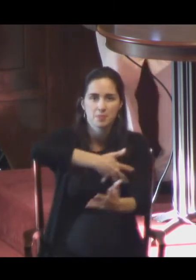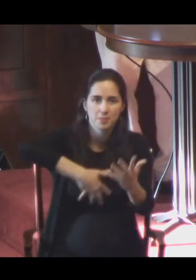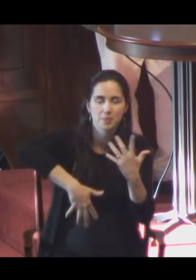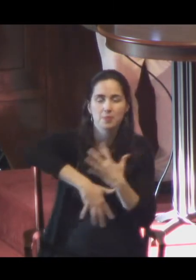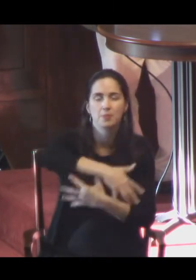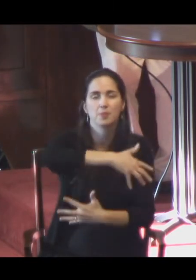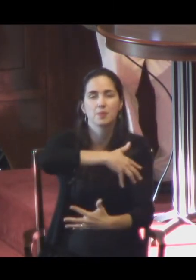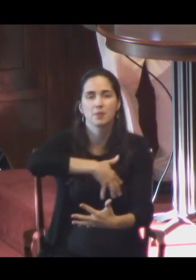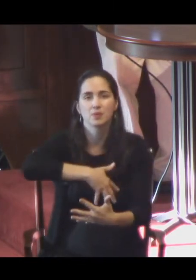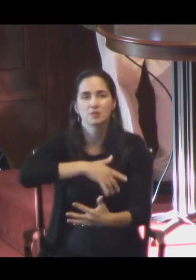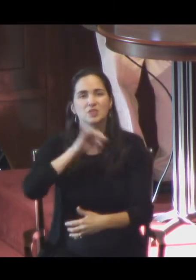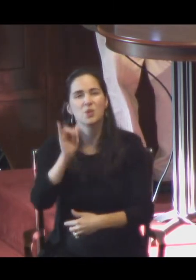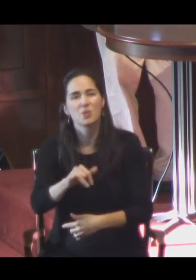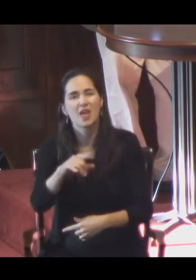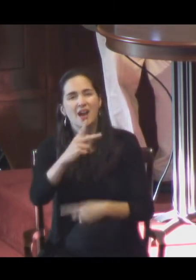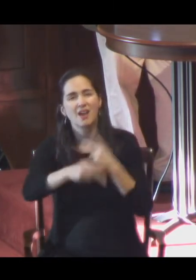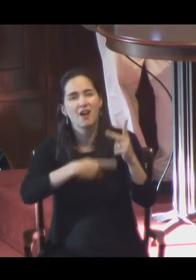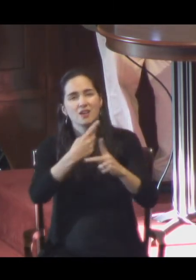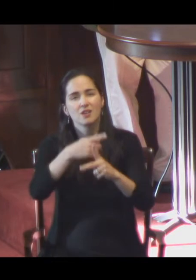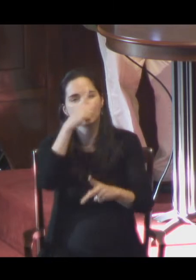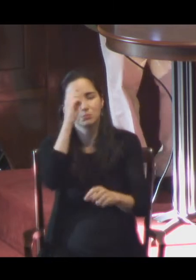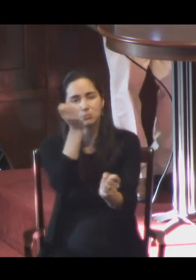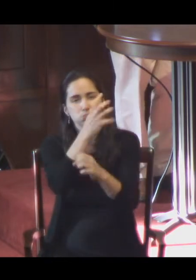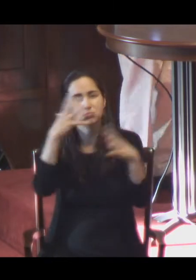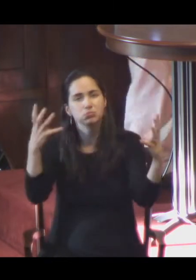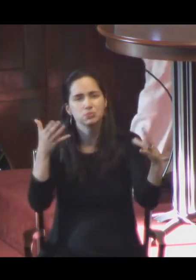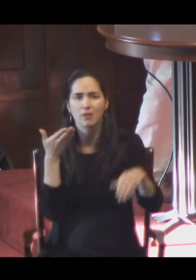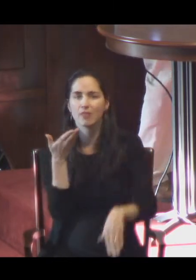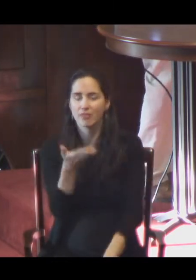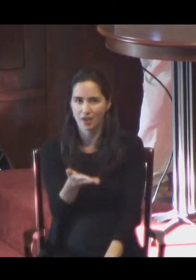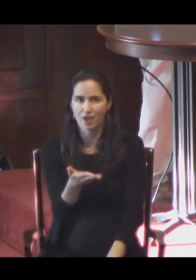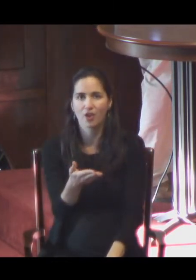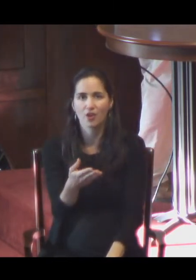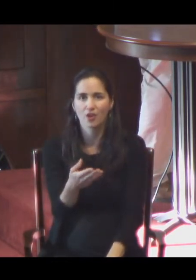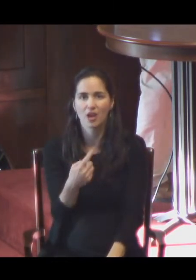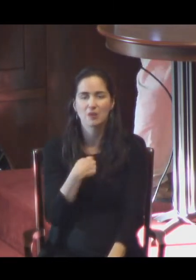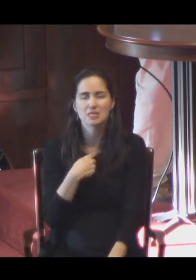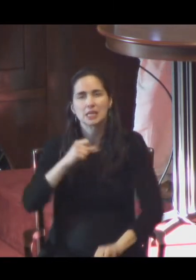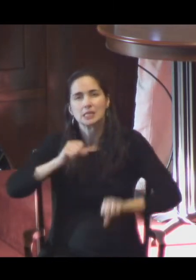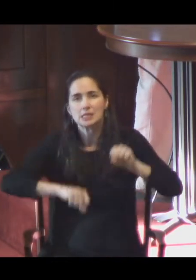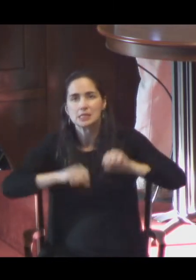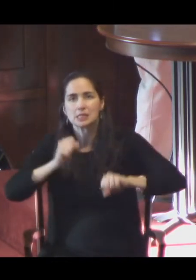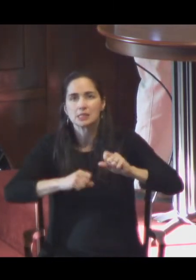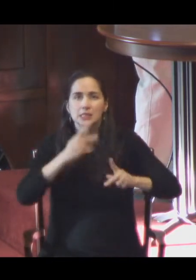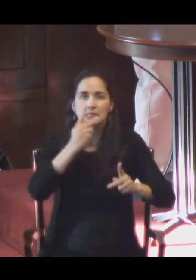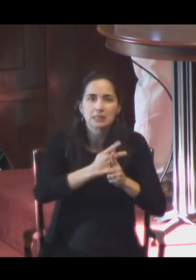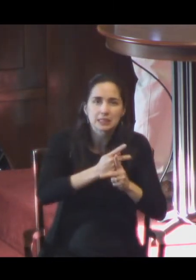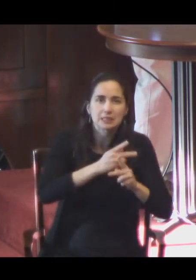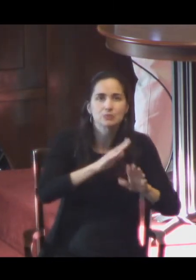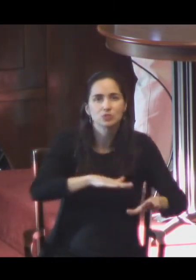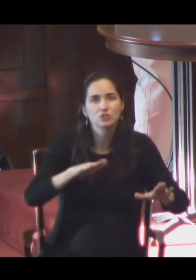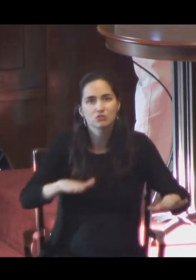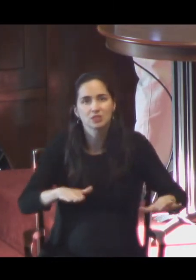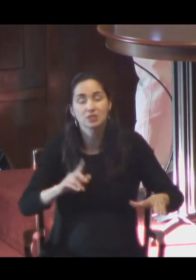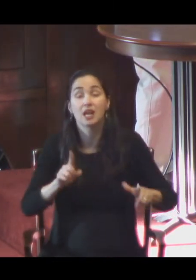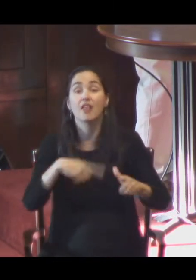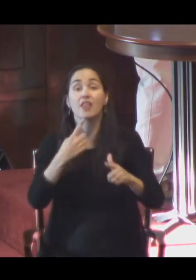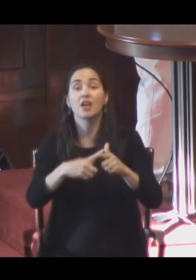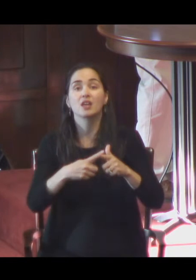You know, that kind of imagery was very much there when I was thinking of painting her back. And I had originally painted a tattoo on her back of the tree. But